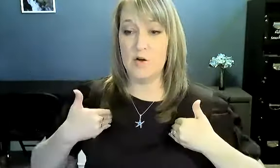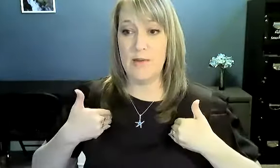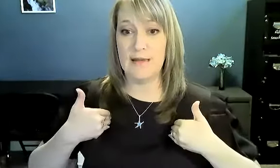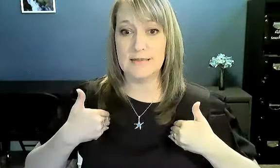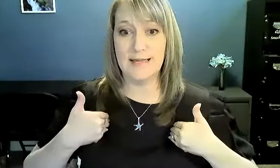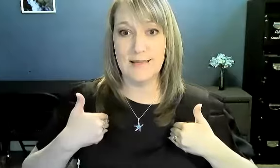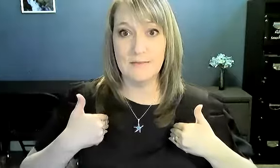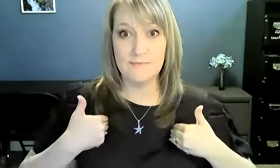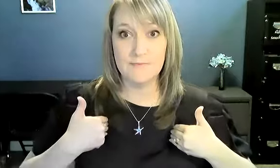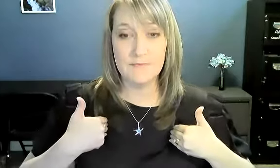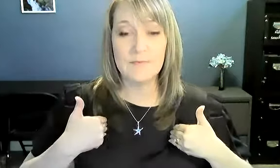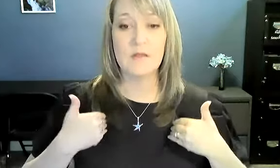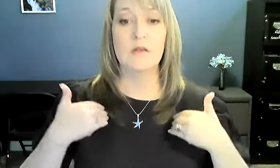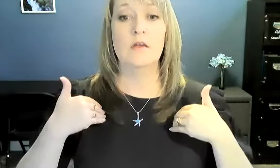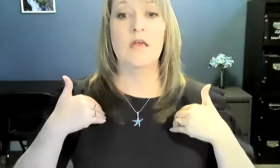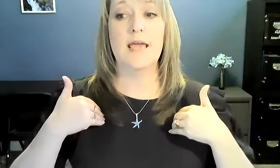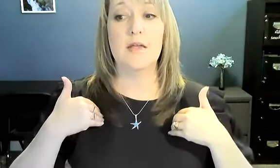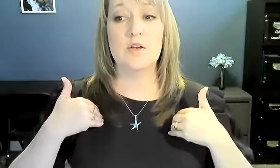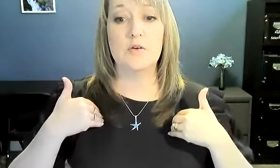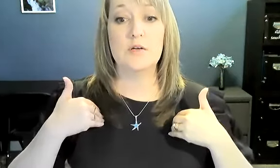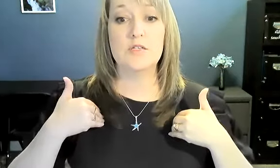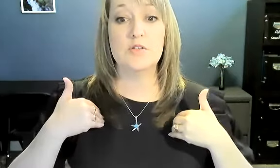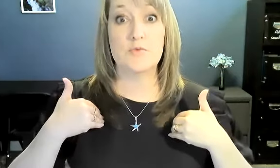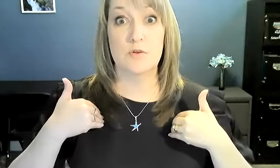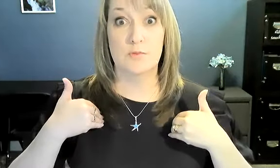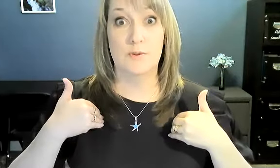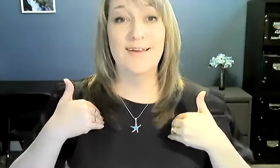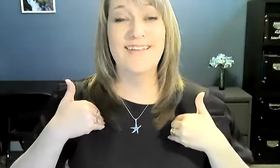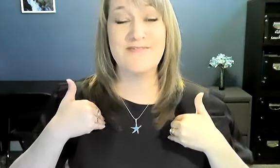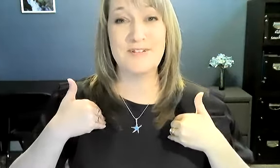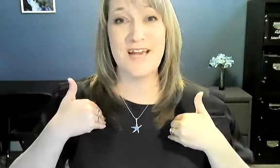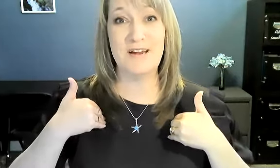your pecs again. And you're going to droop for tired.